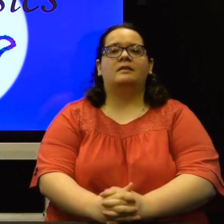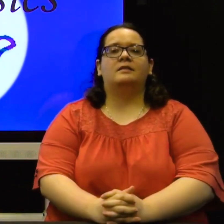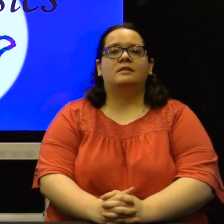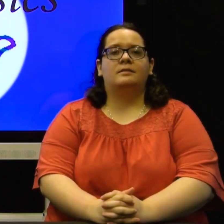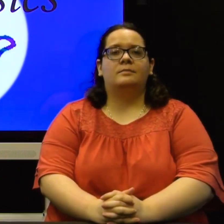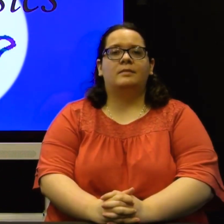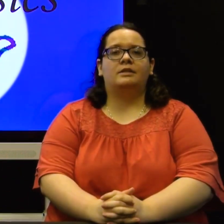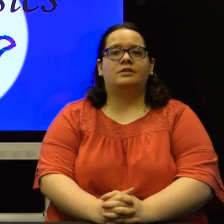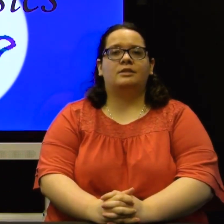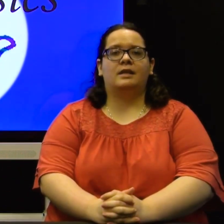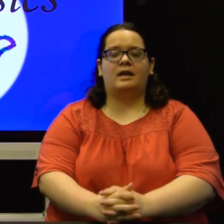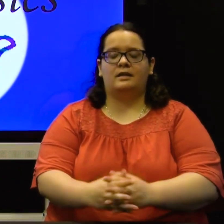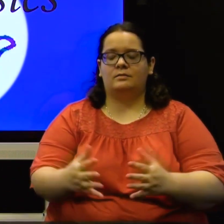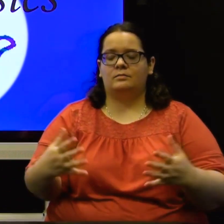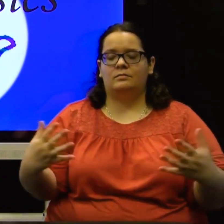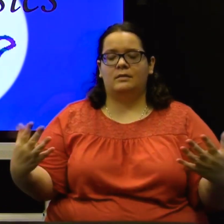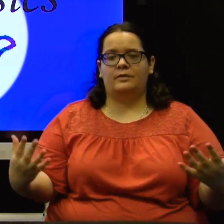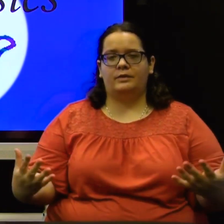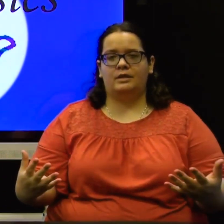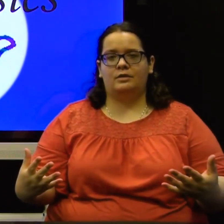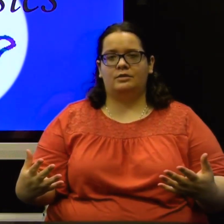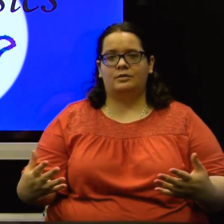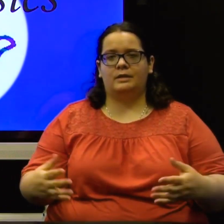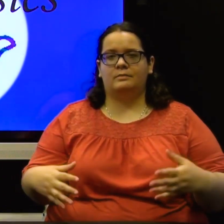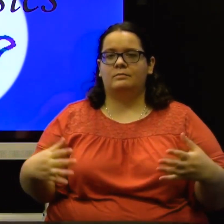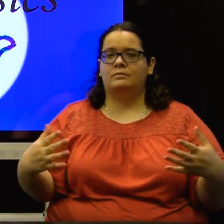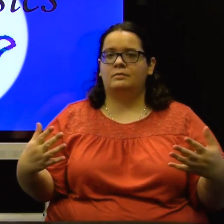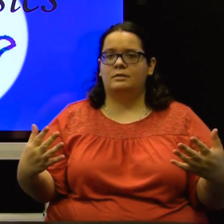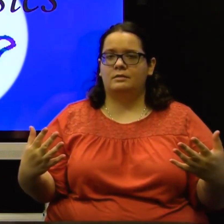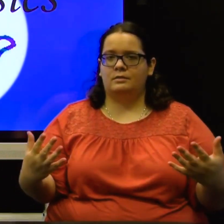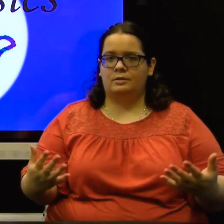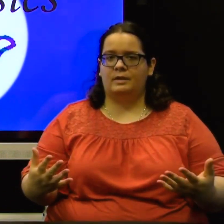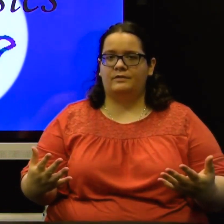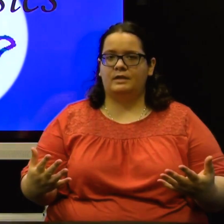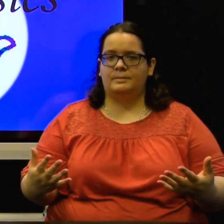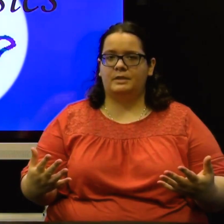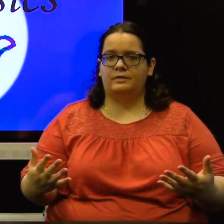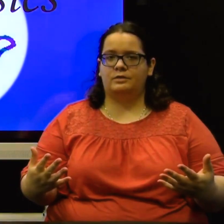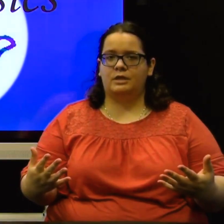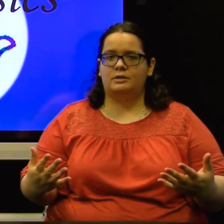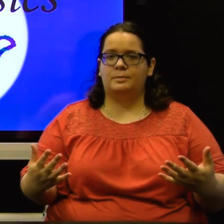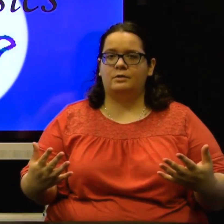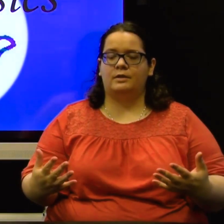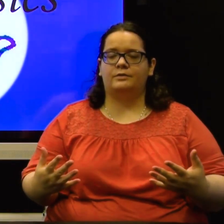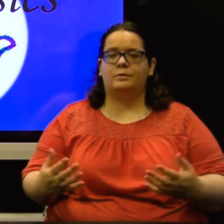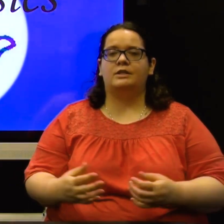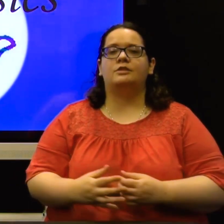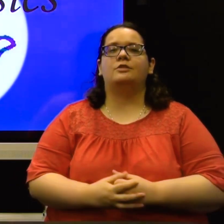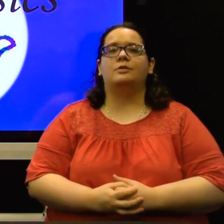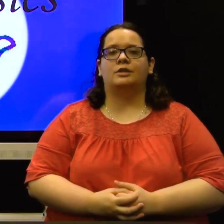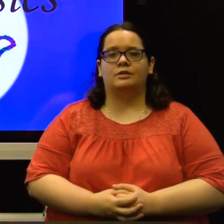make sure that everything you're doing, you might feel a bit of a stretch but you never want it to hurt.